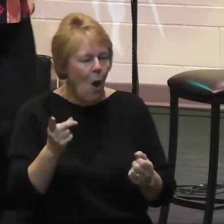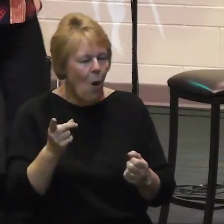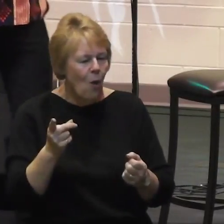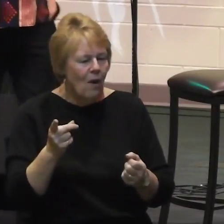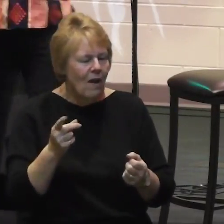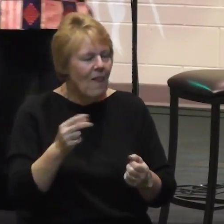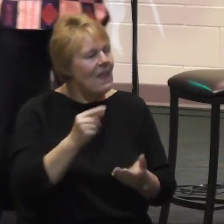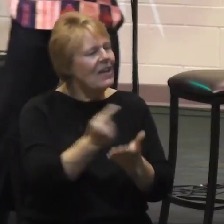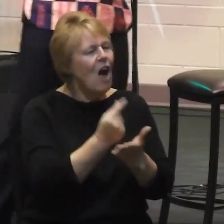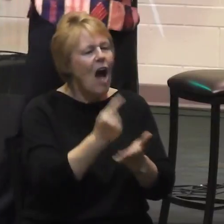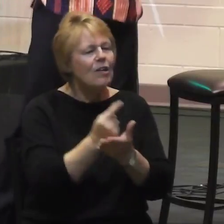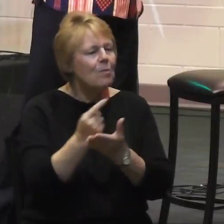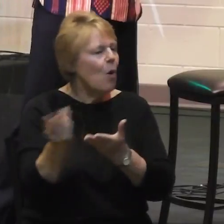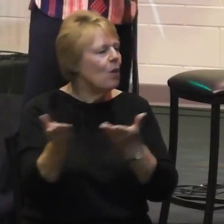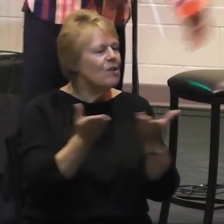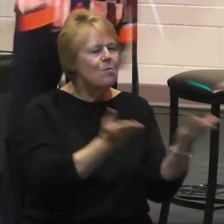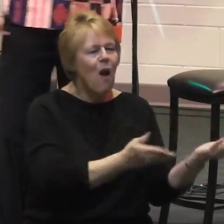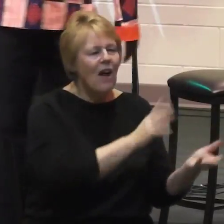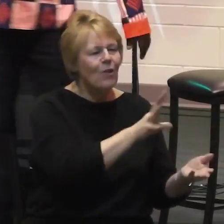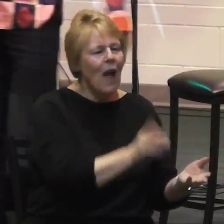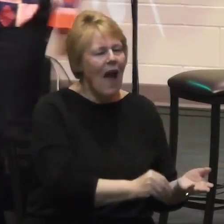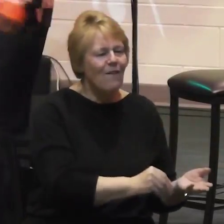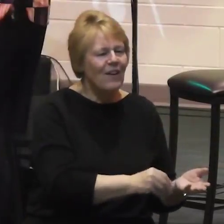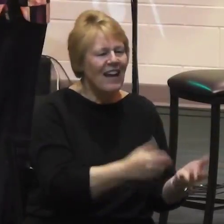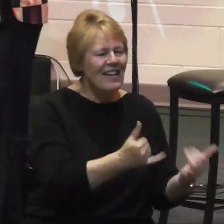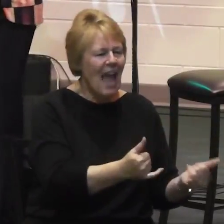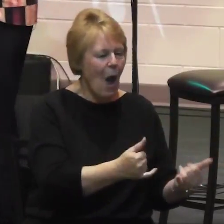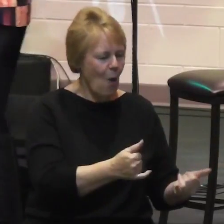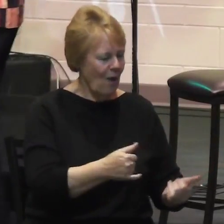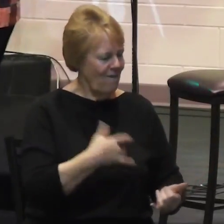feeling that Africa has the opportunity of taking the gospel to the world.